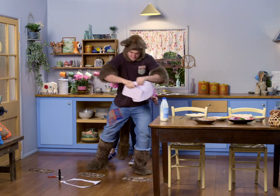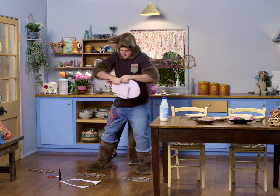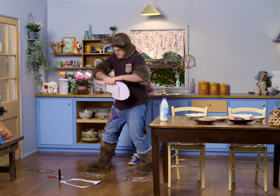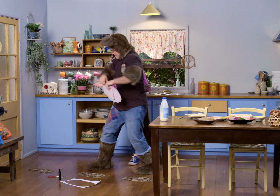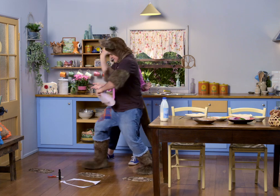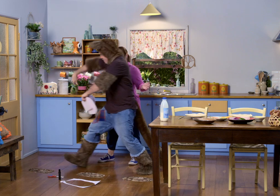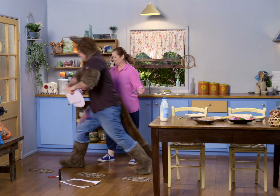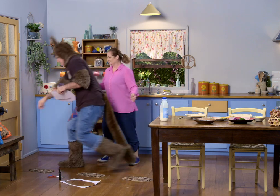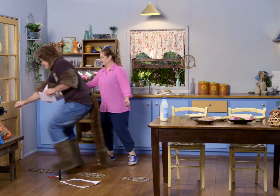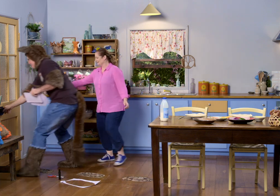Right, let's go.